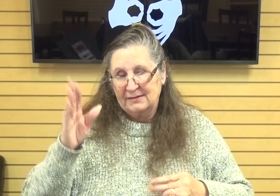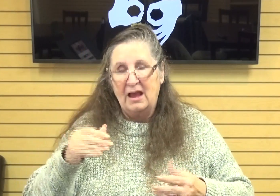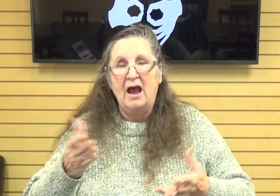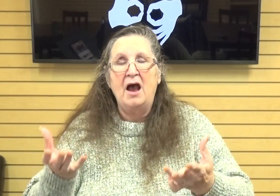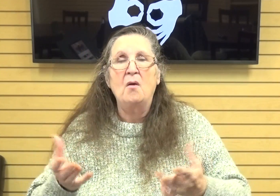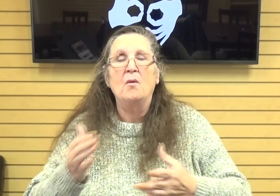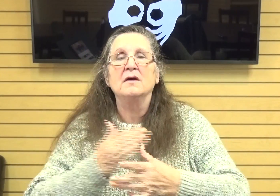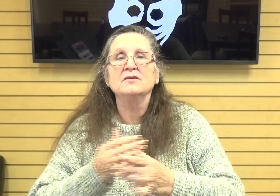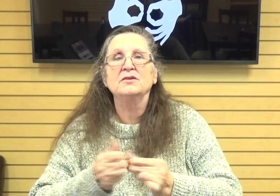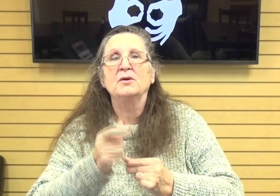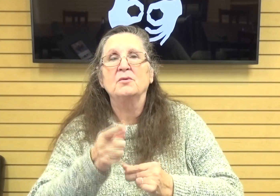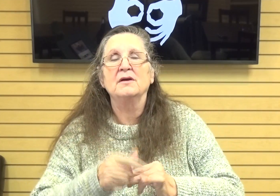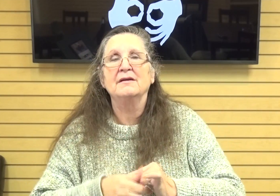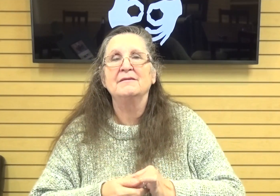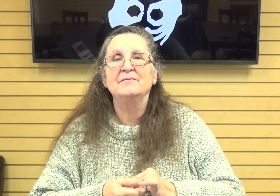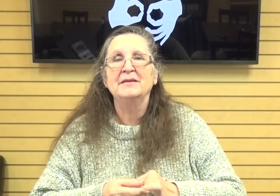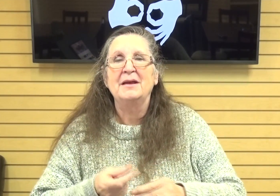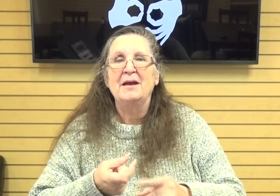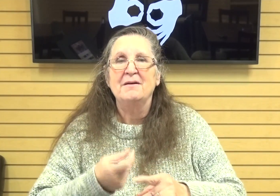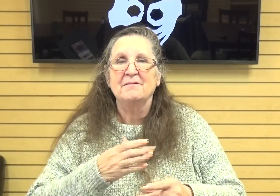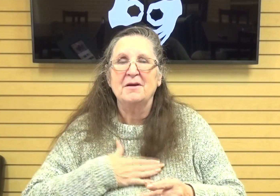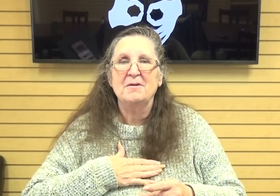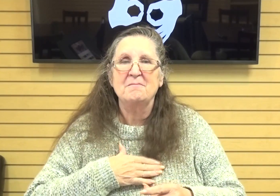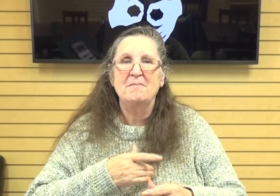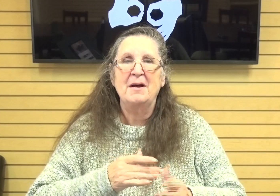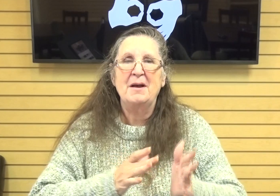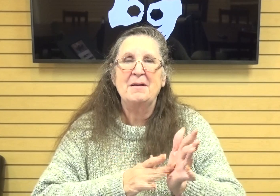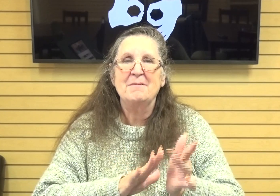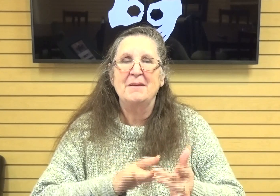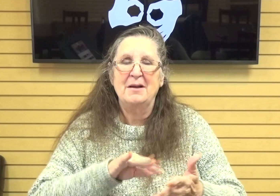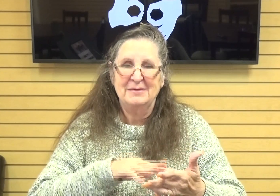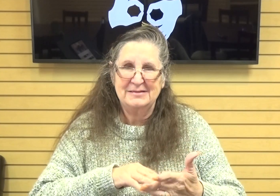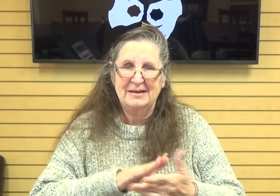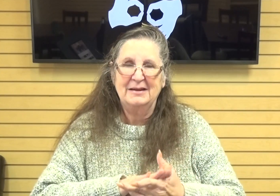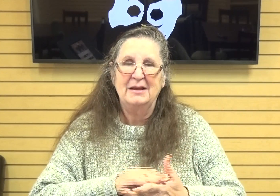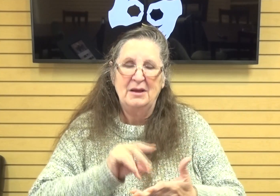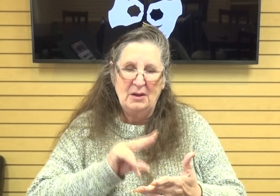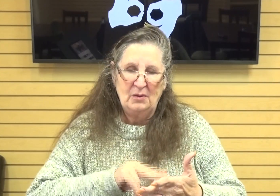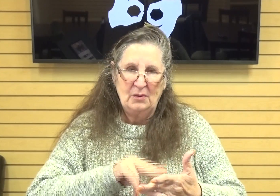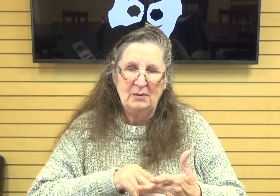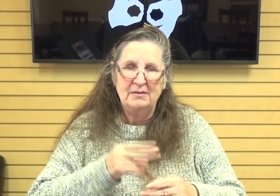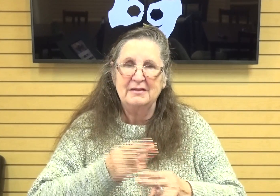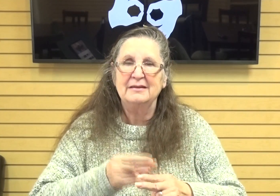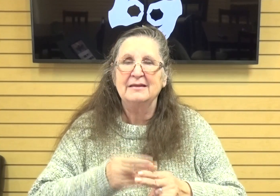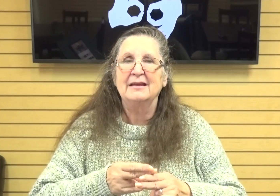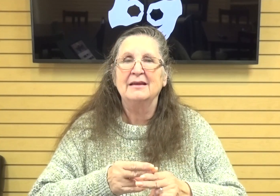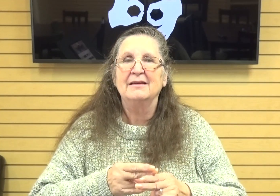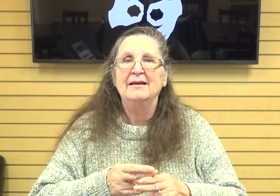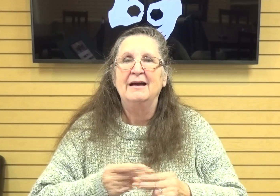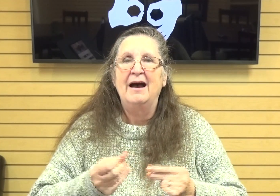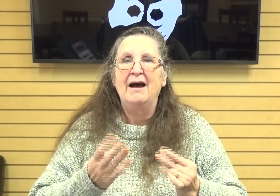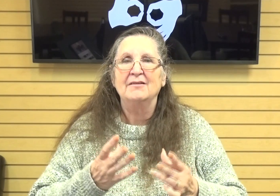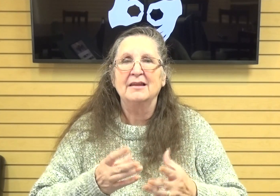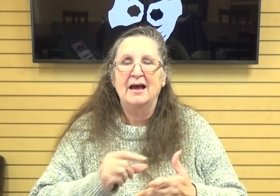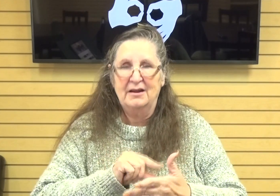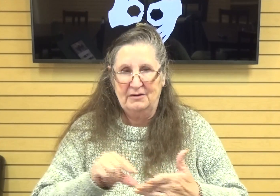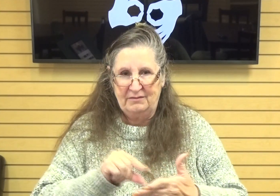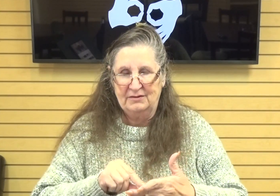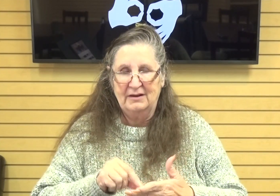um literally straight from my bible study so i'm going to be reading these names and i'll have a lot of verses i'm not sure if um